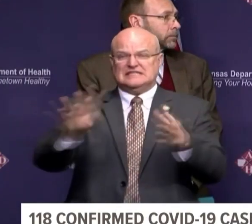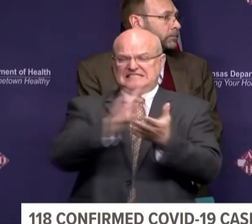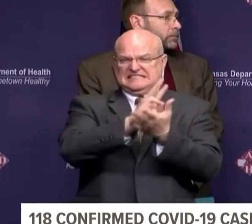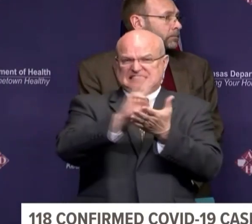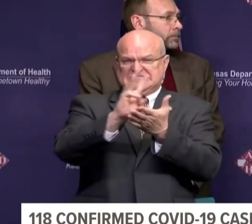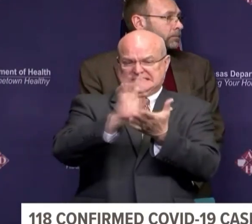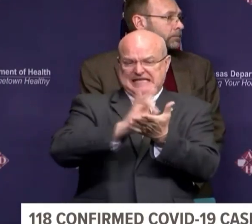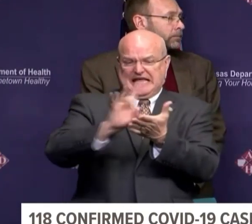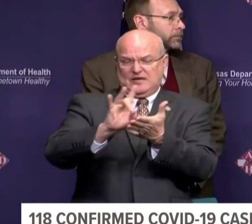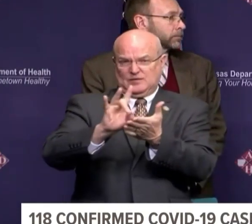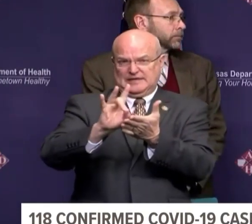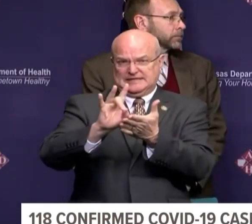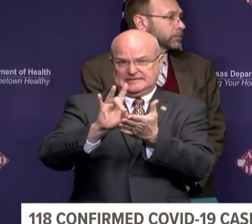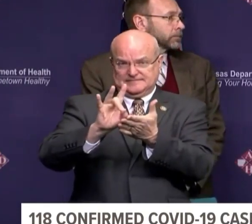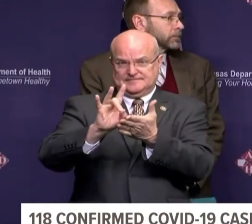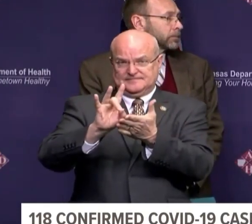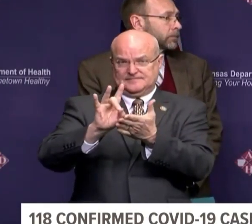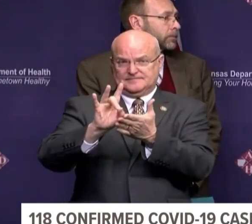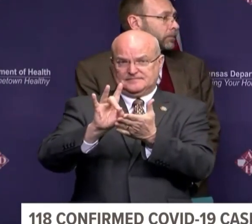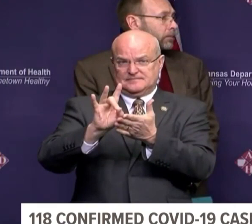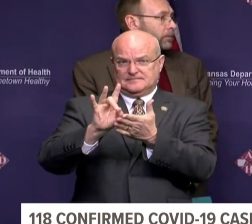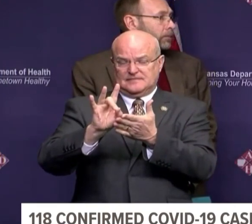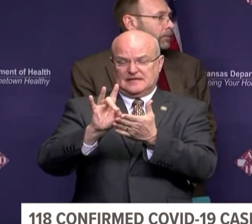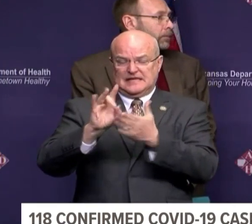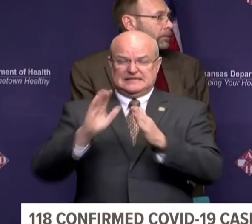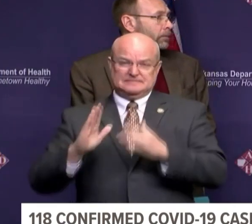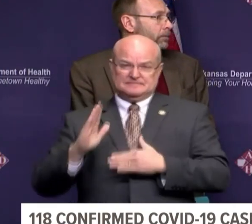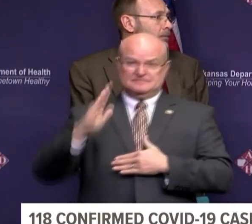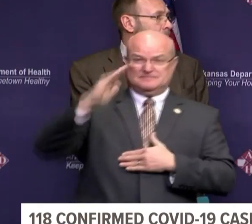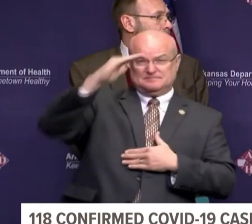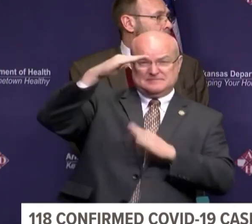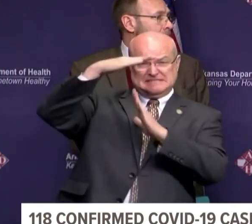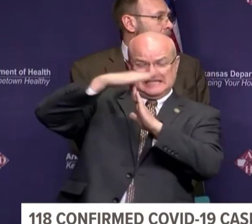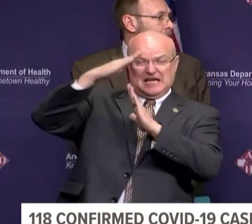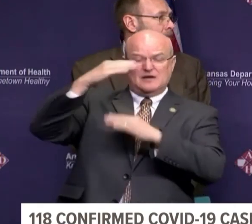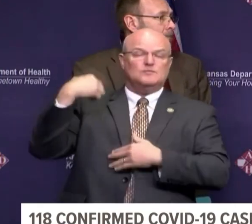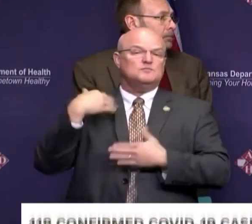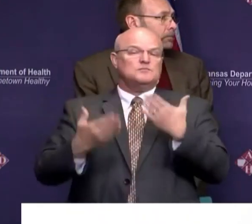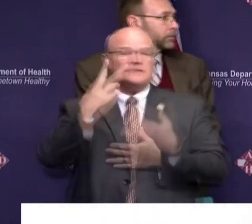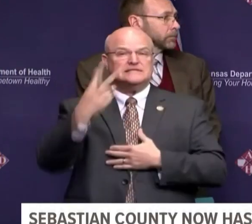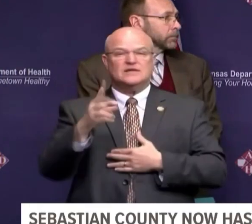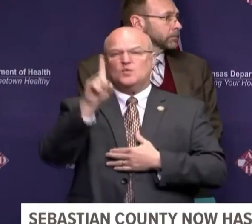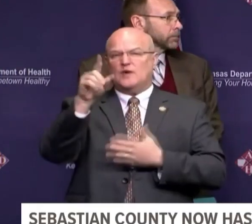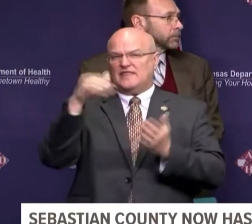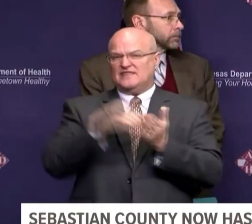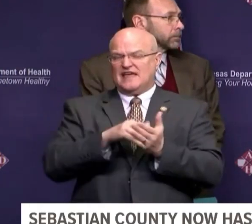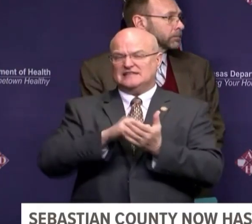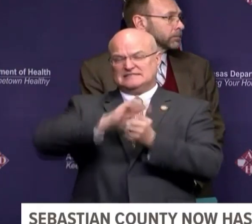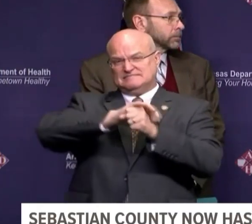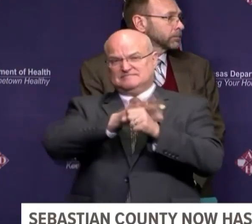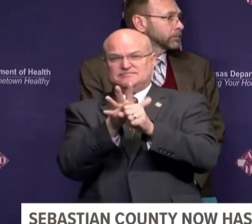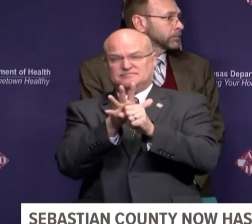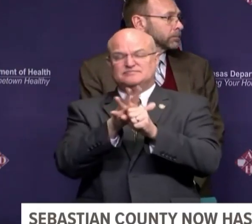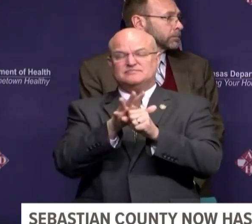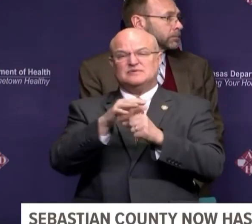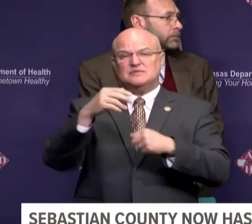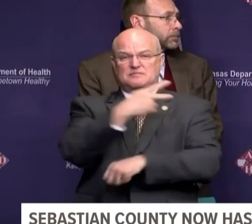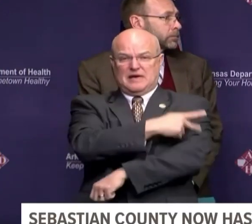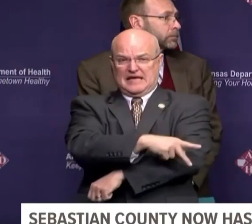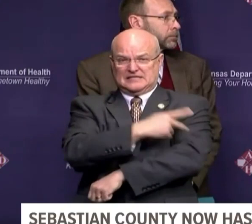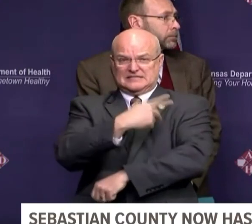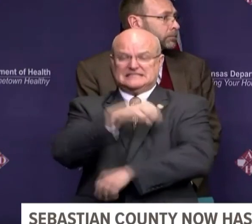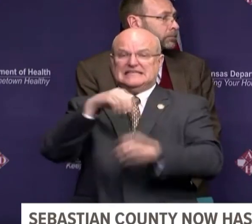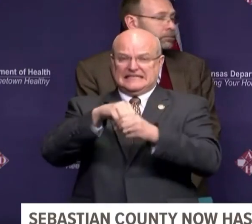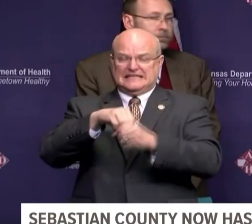to eight weeks. At the peak, we are likely to see 1,000 COVID-19 patients